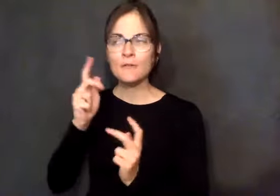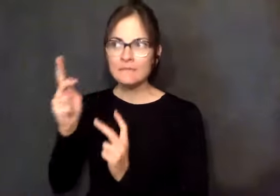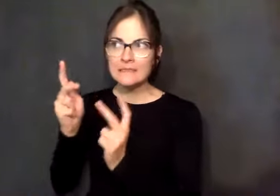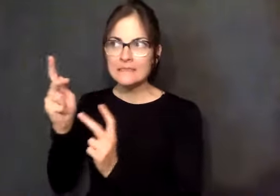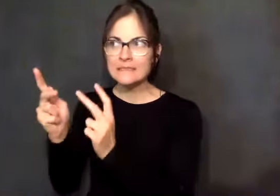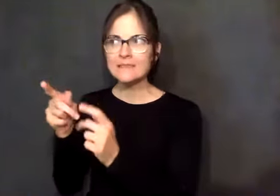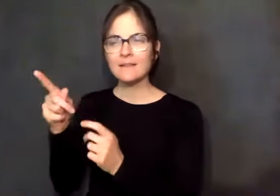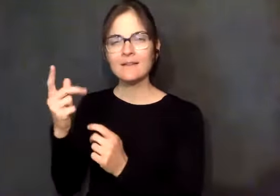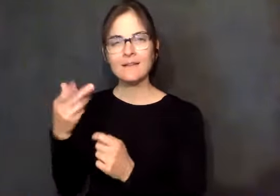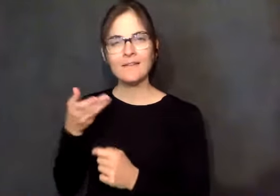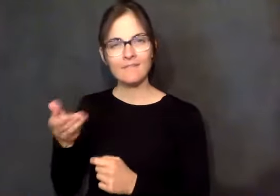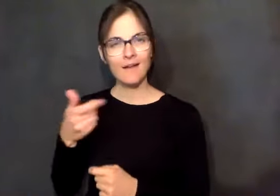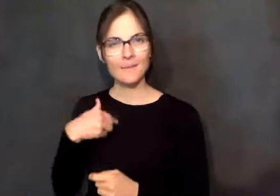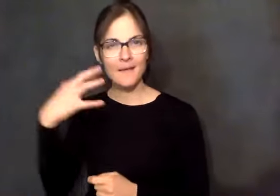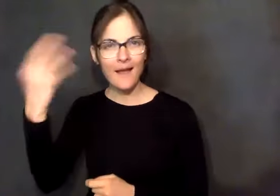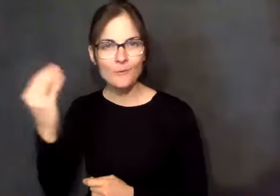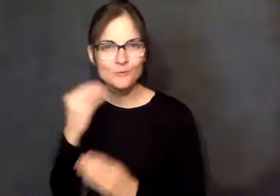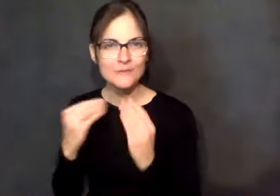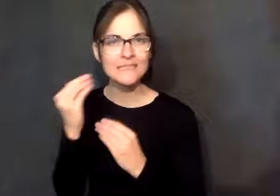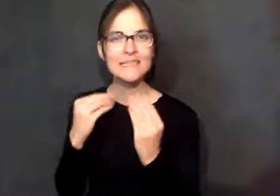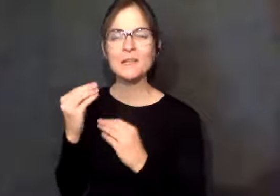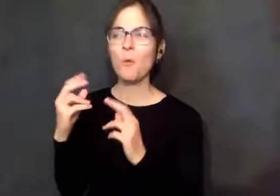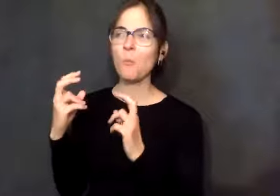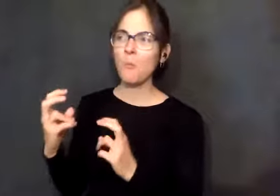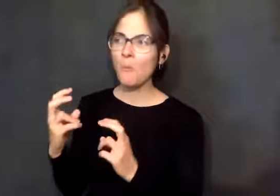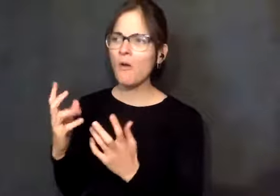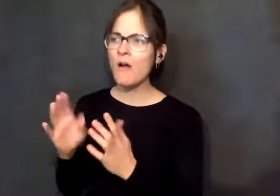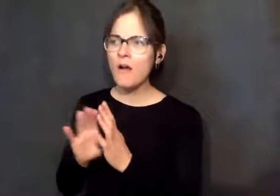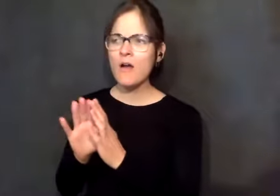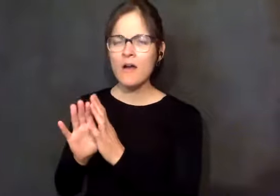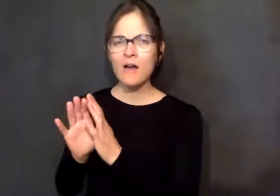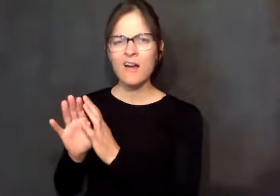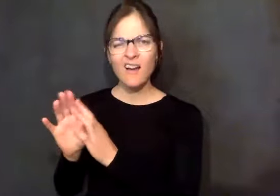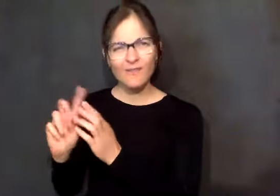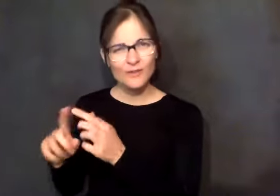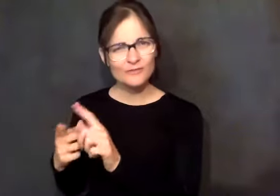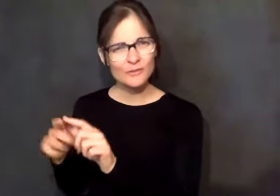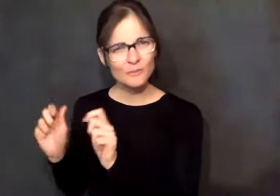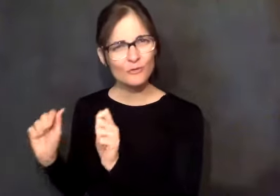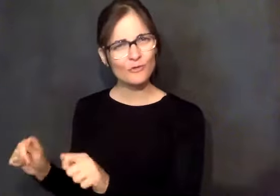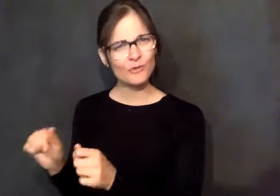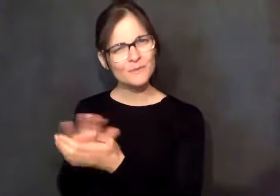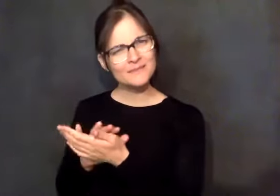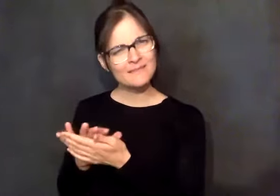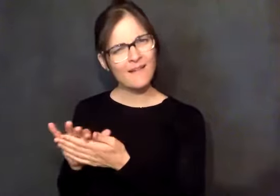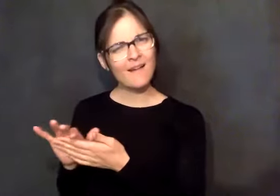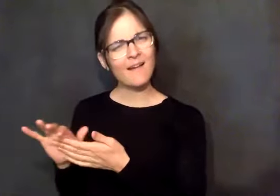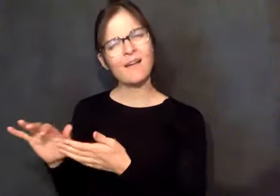in fact, at one of the conferences, I can't remember now that I spoke up there, Connie was sitting out in the front. And I was